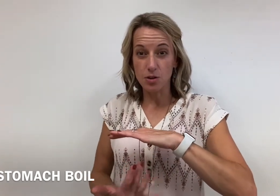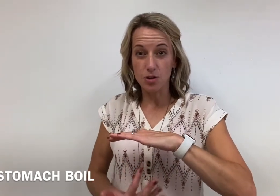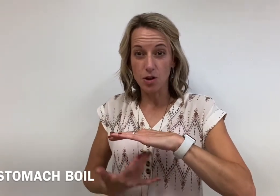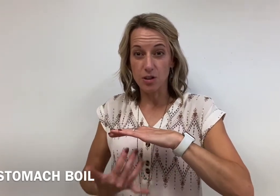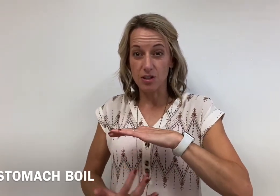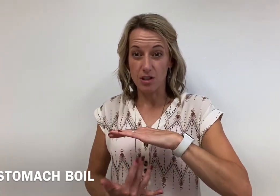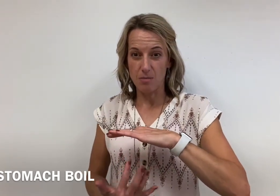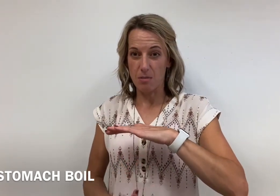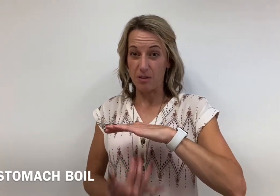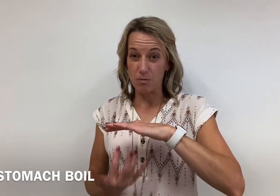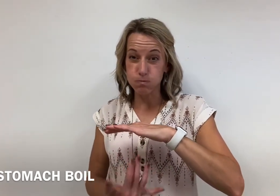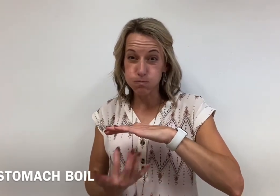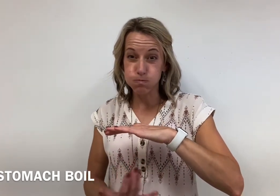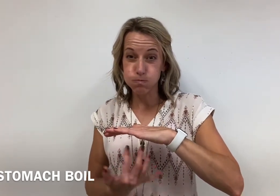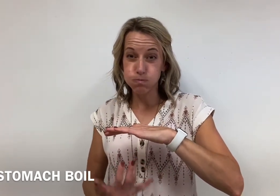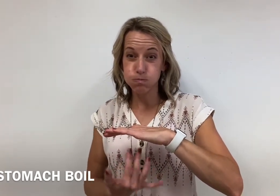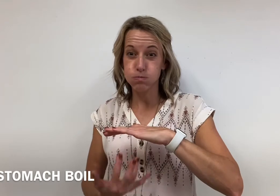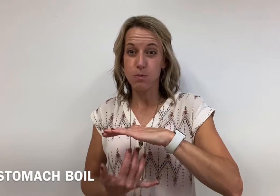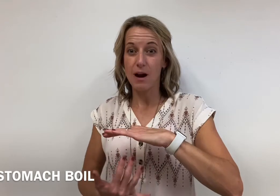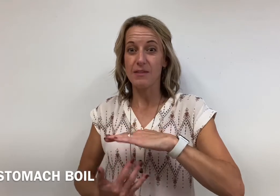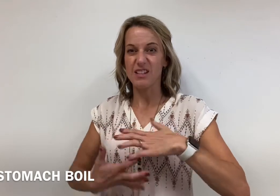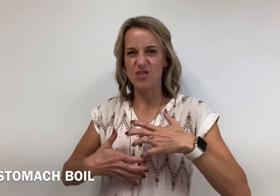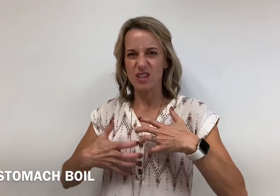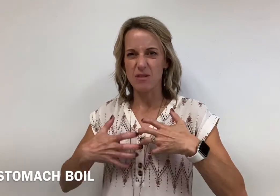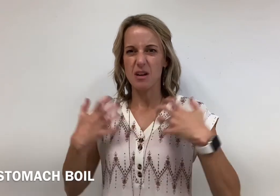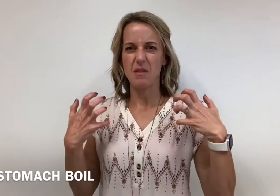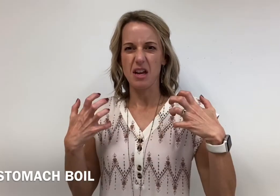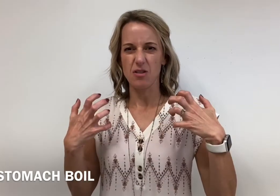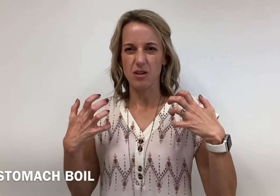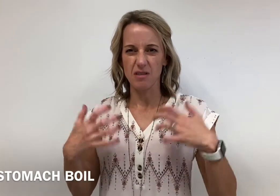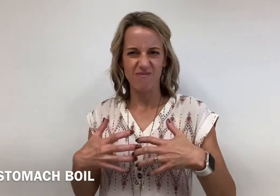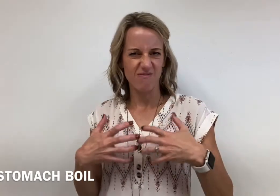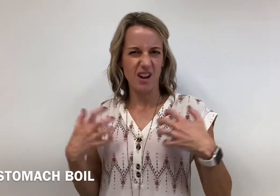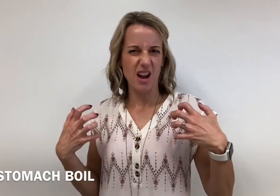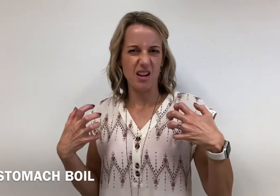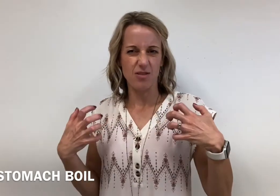is starting to come up, and then you become angry, angry.